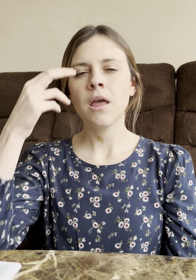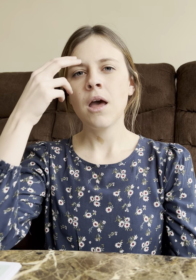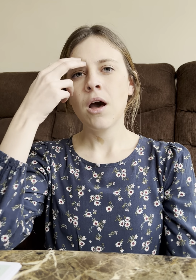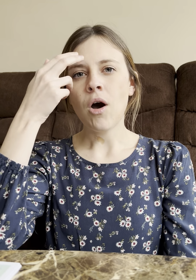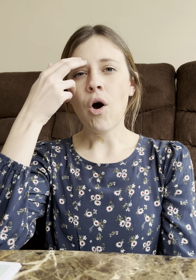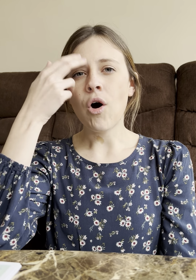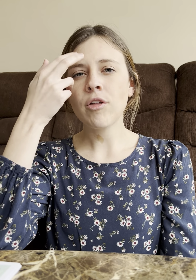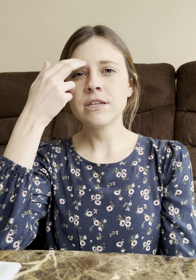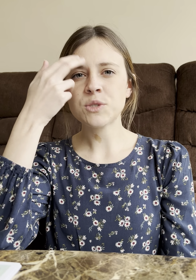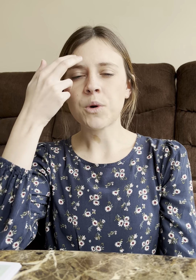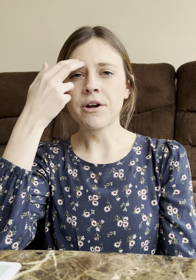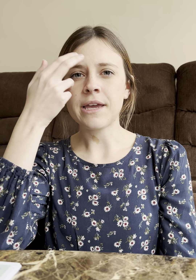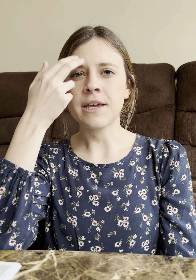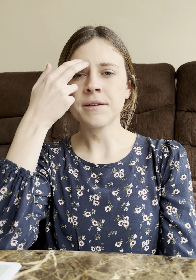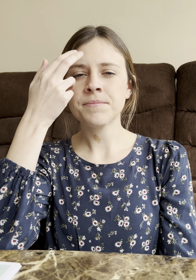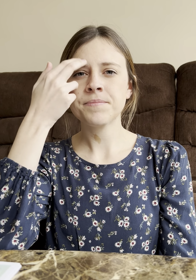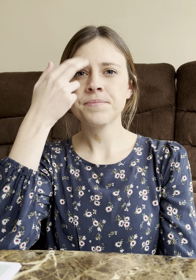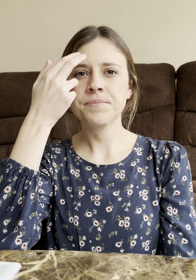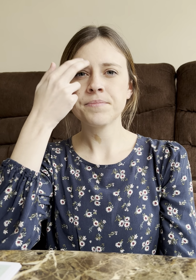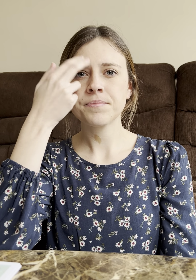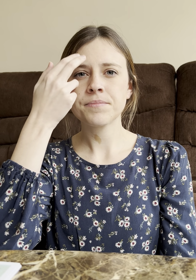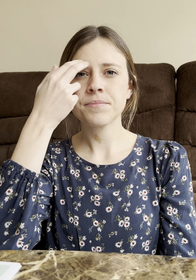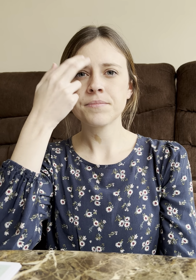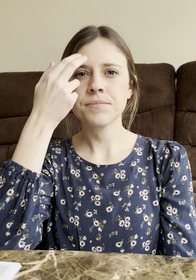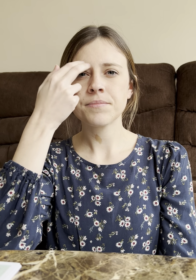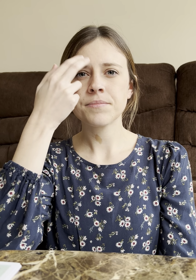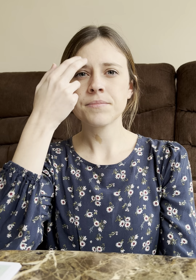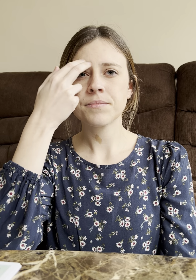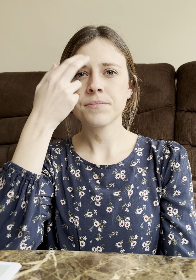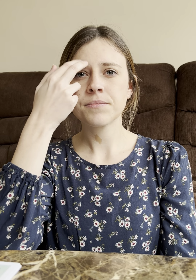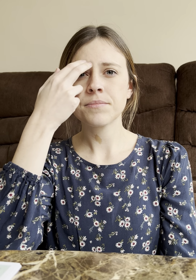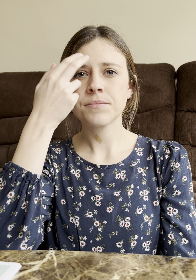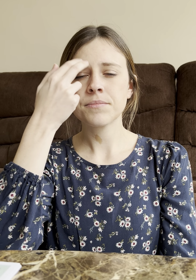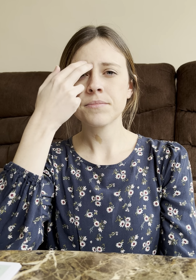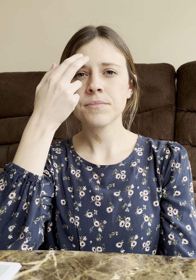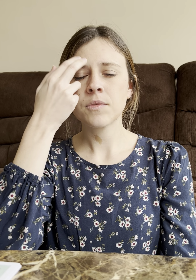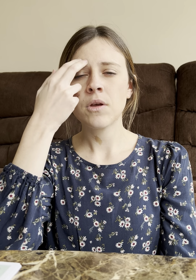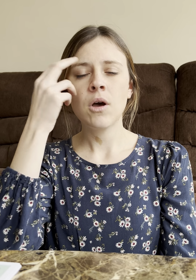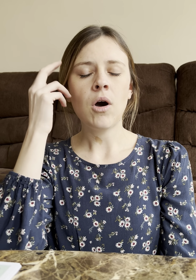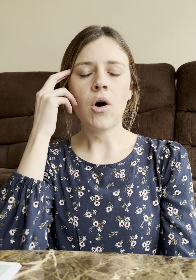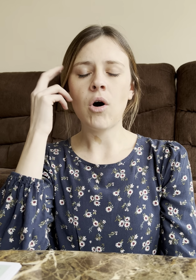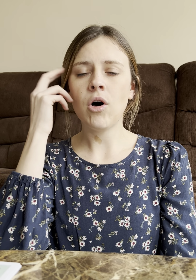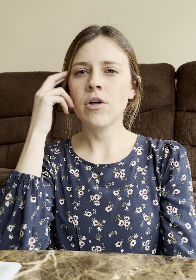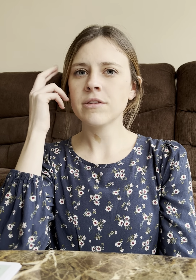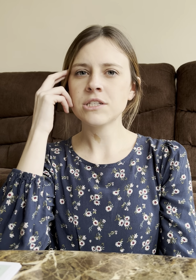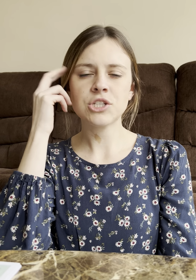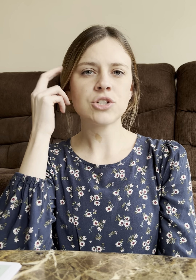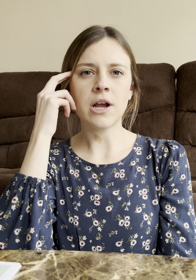All this worrying, all this stress.